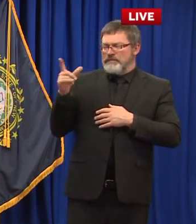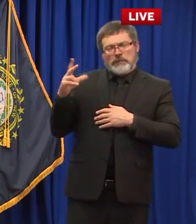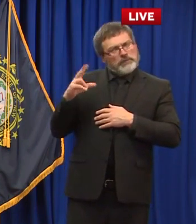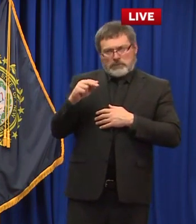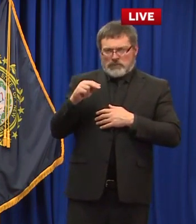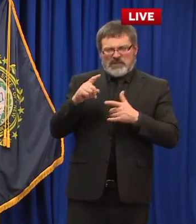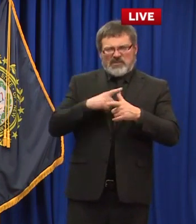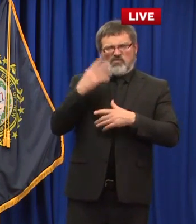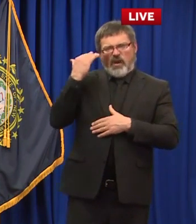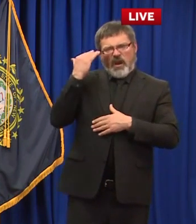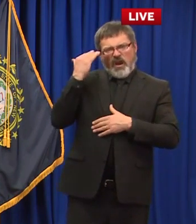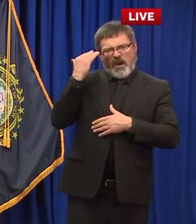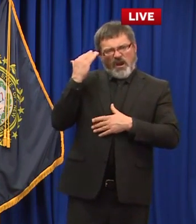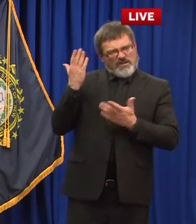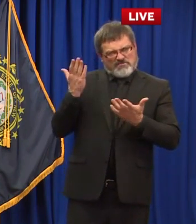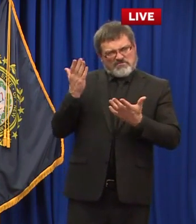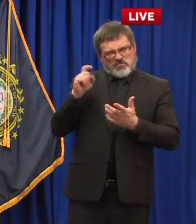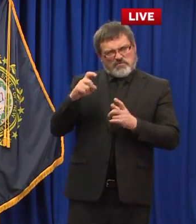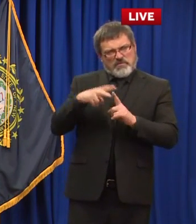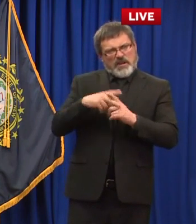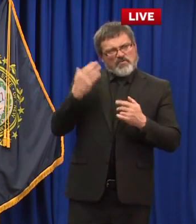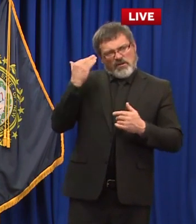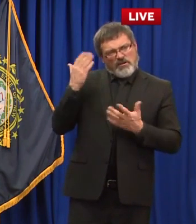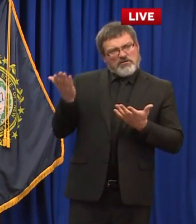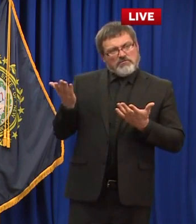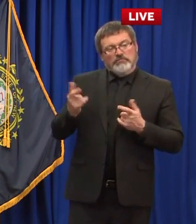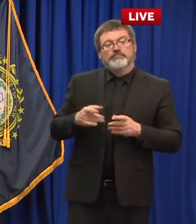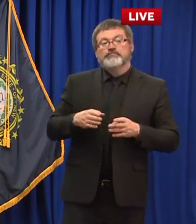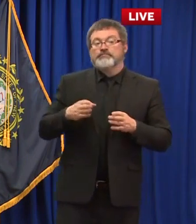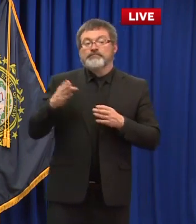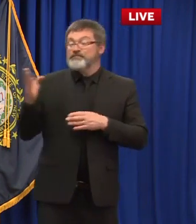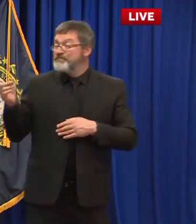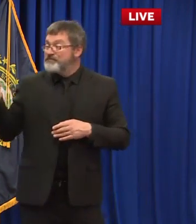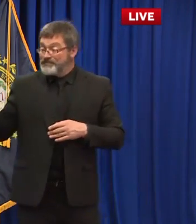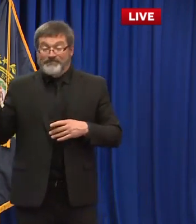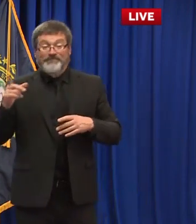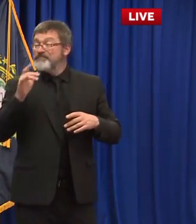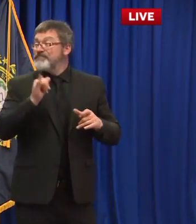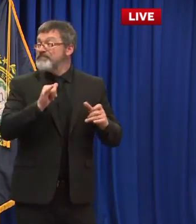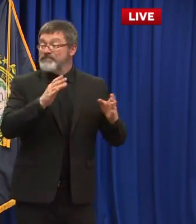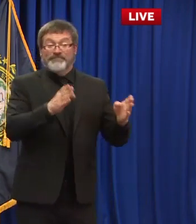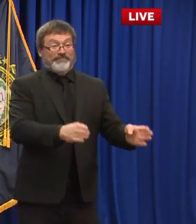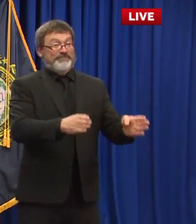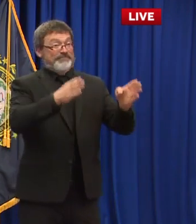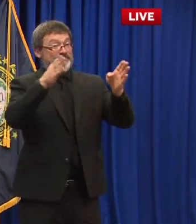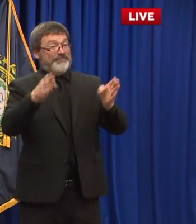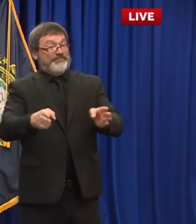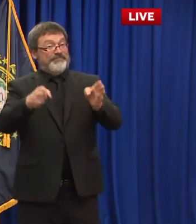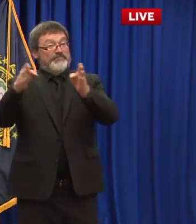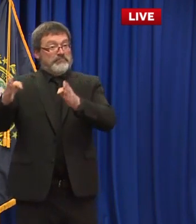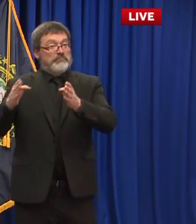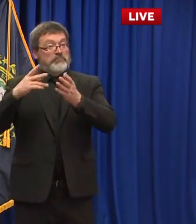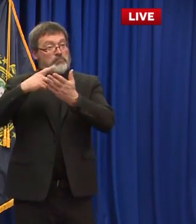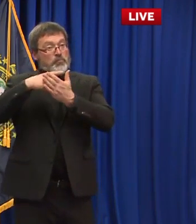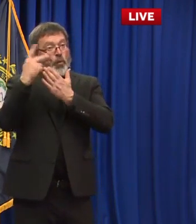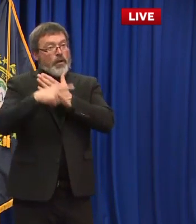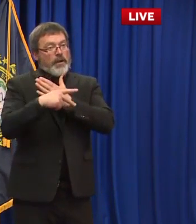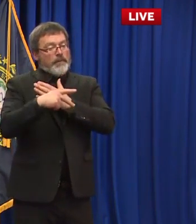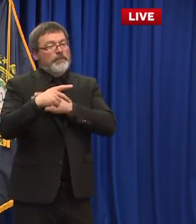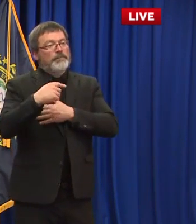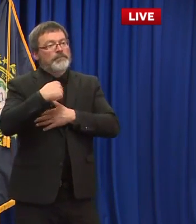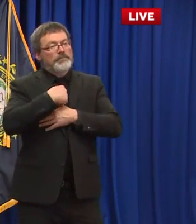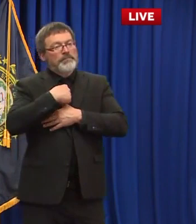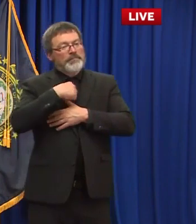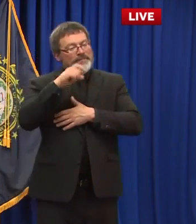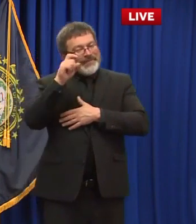so sentinel surveillance program we're going to uh make it work with nursing homes first we want to